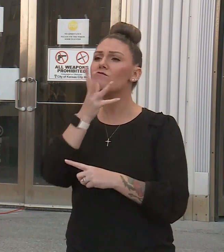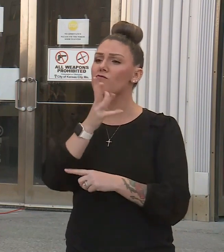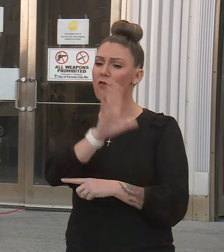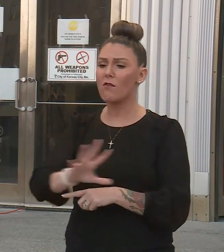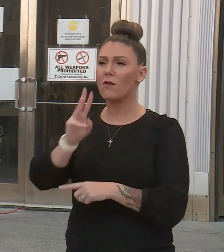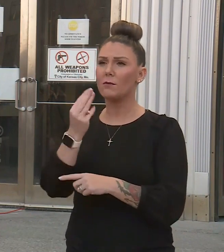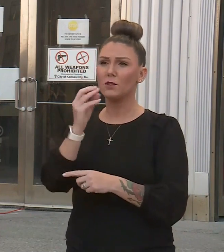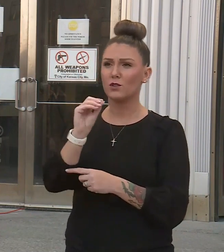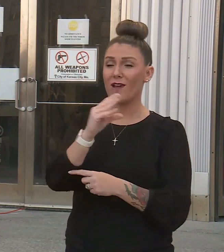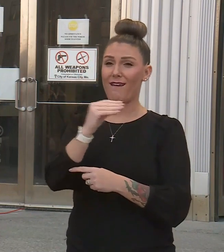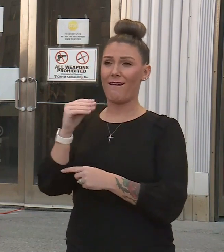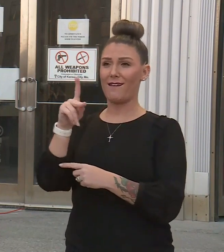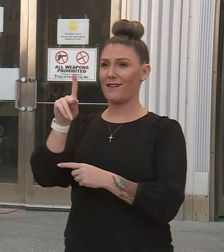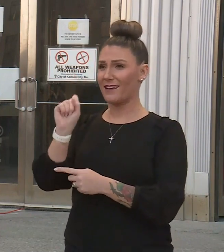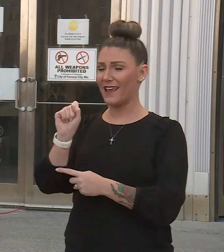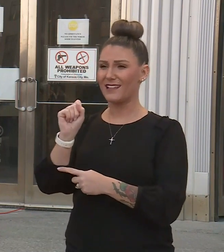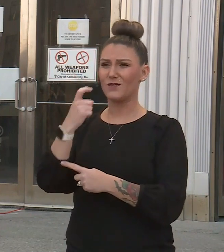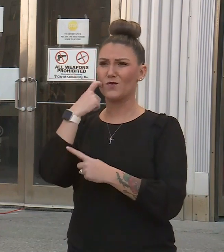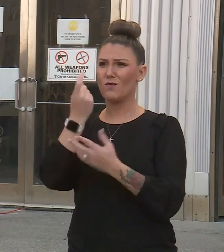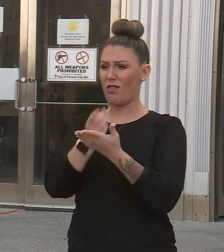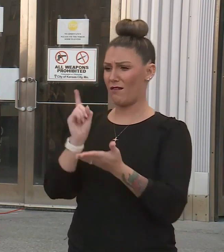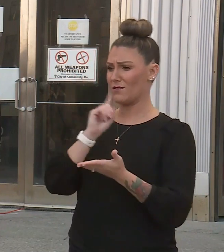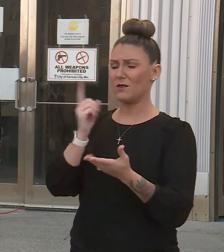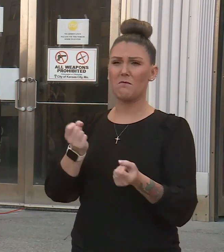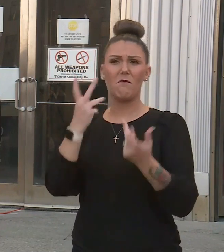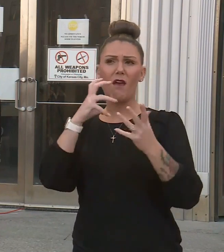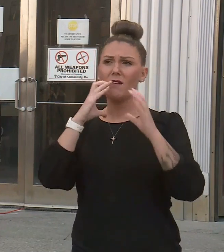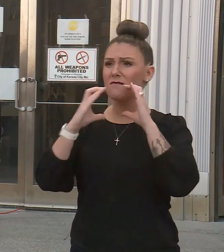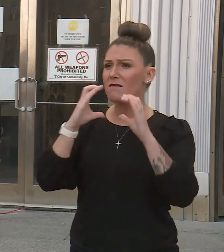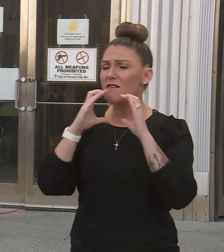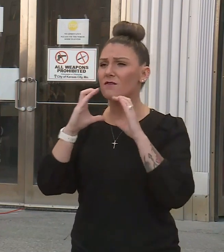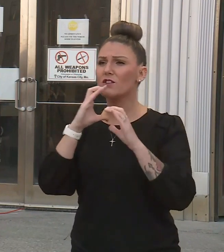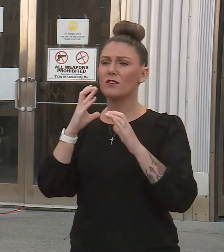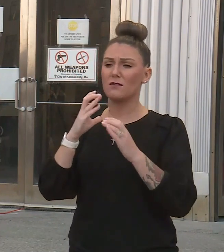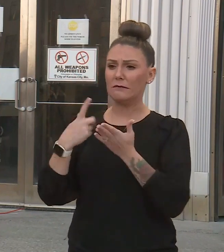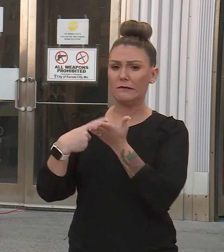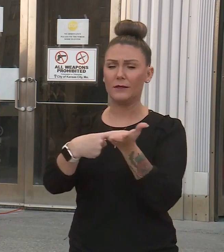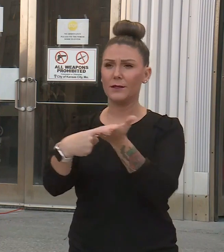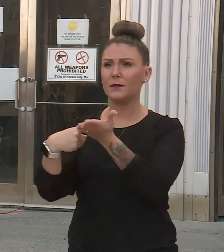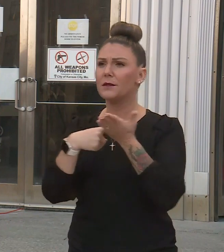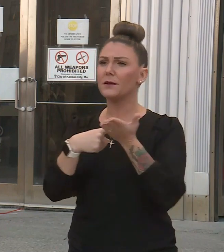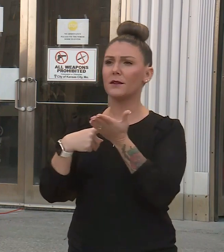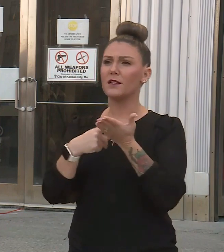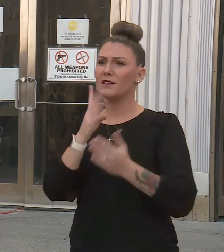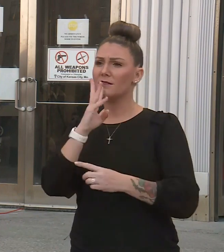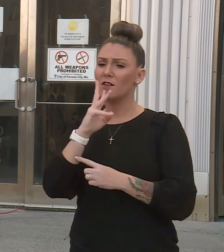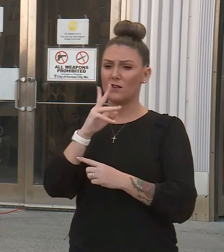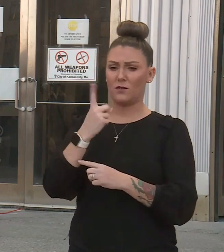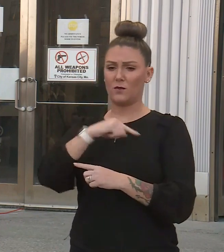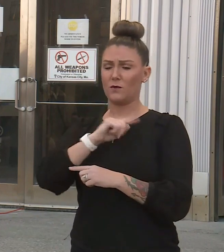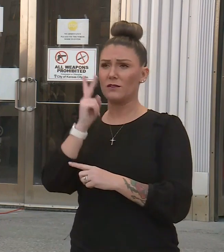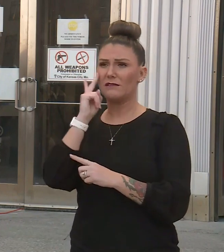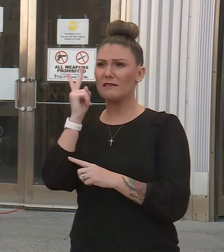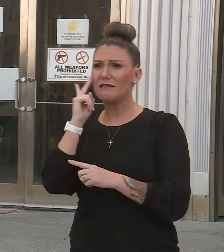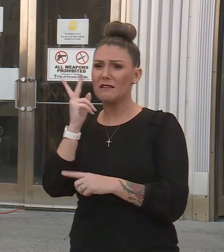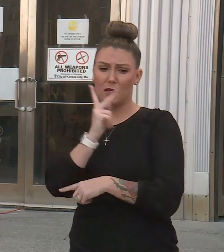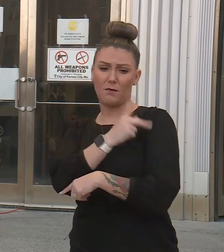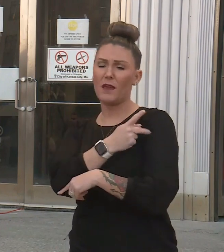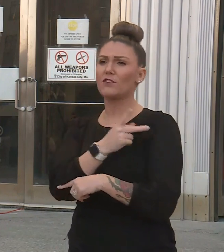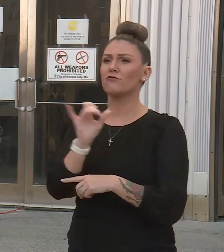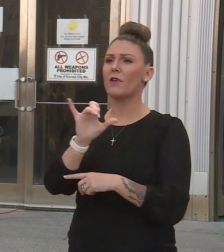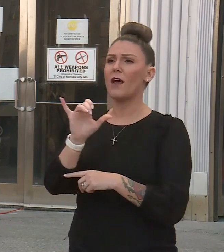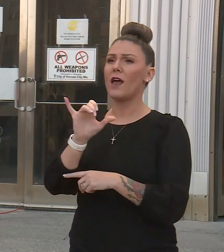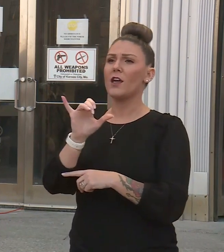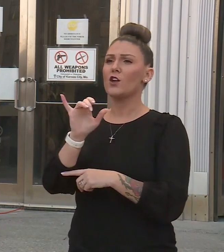and Kansas. And just the last week, I've had a number of conversations with folks who talked about the fact that we're seeing patients at places like